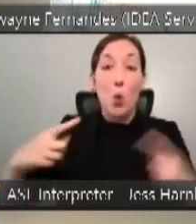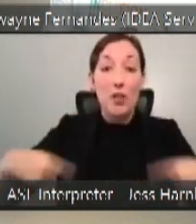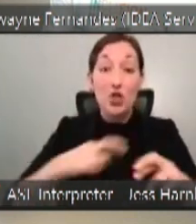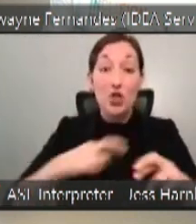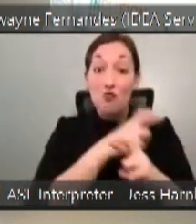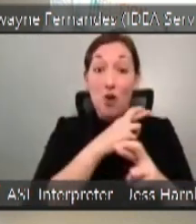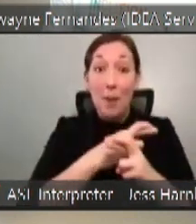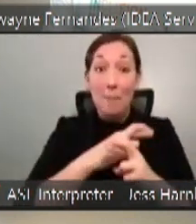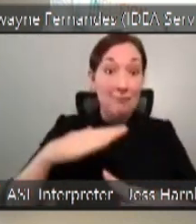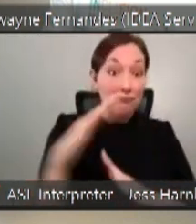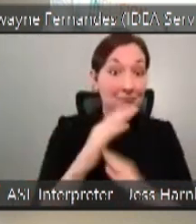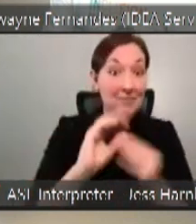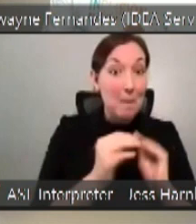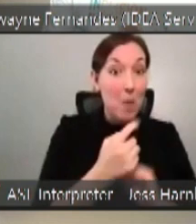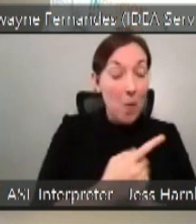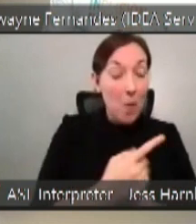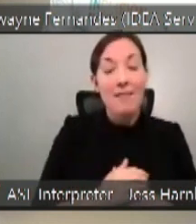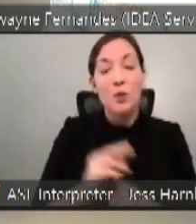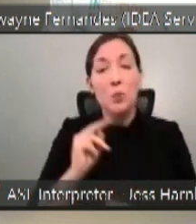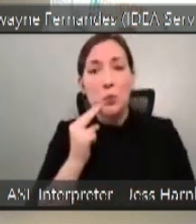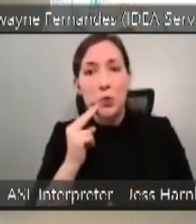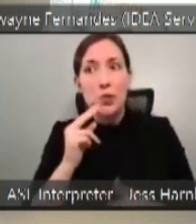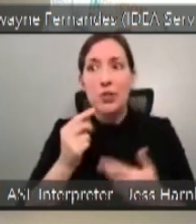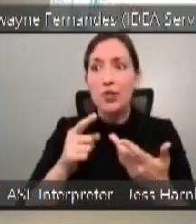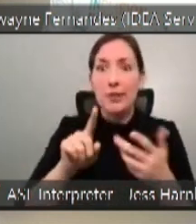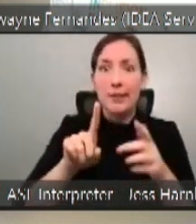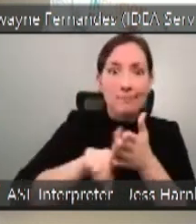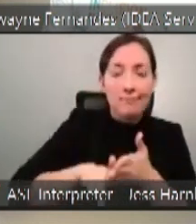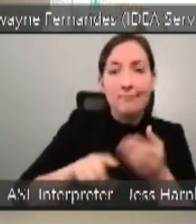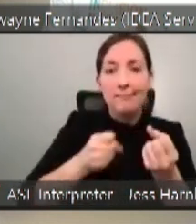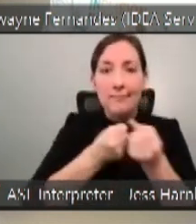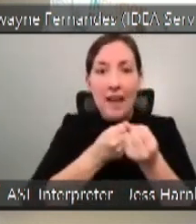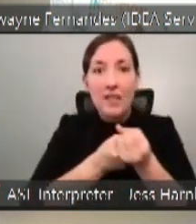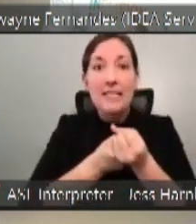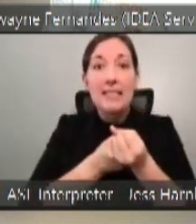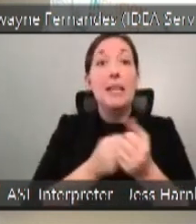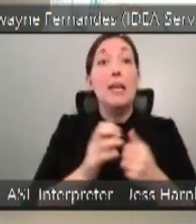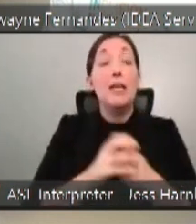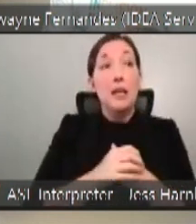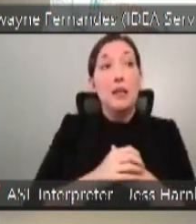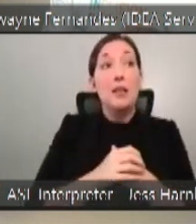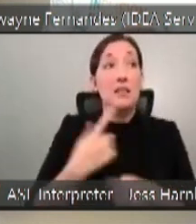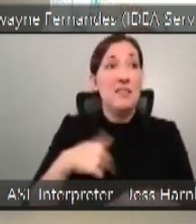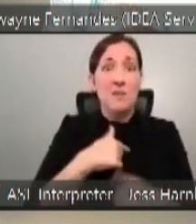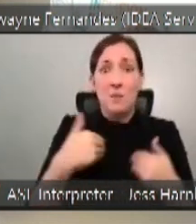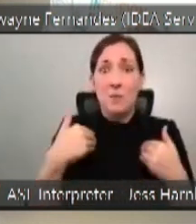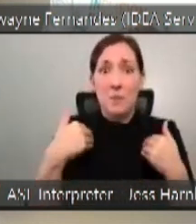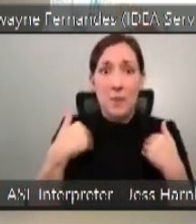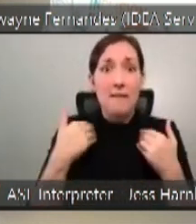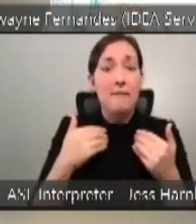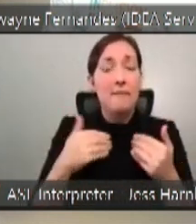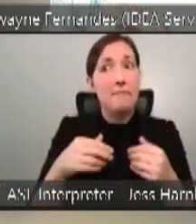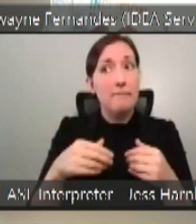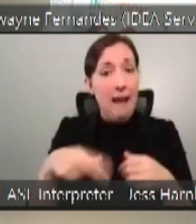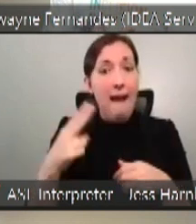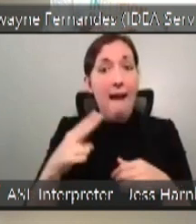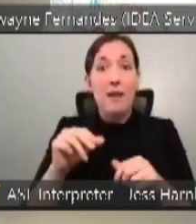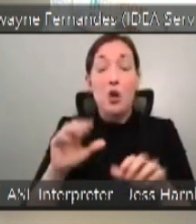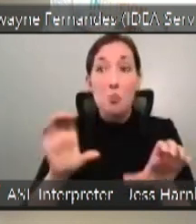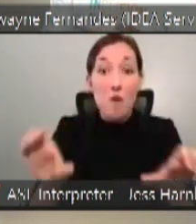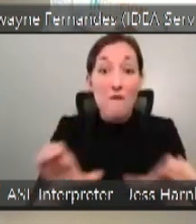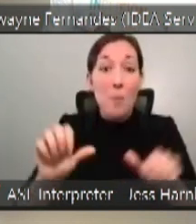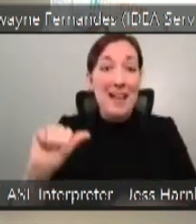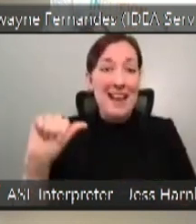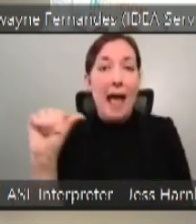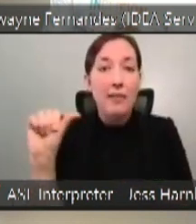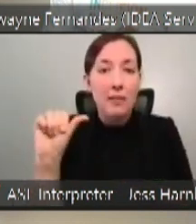nutrition, advocacy, and research organization that houses high-performance athletes. And, we'll be